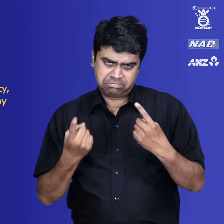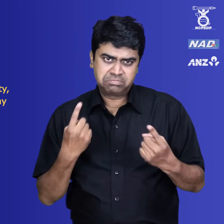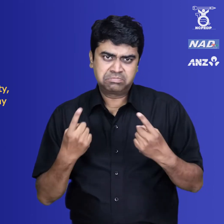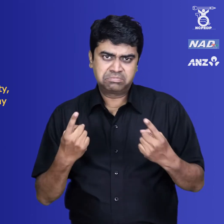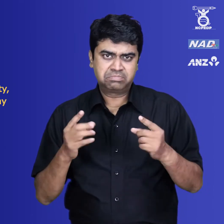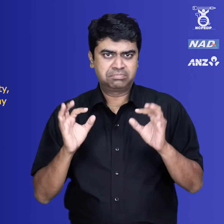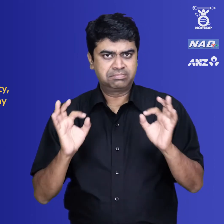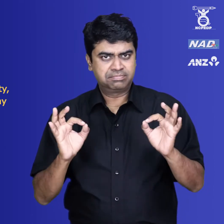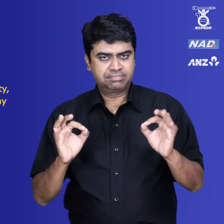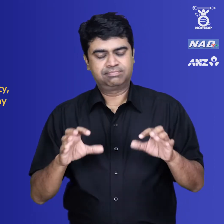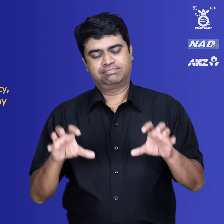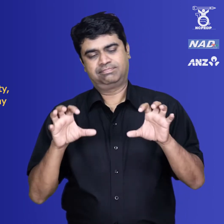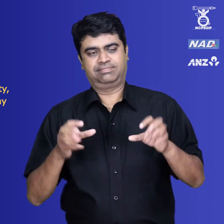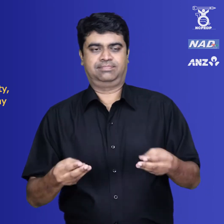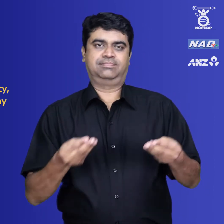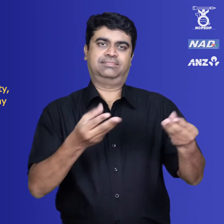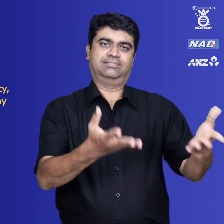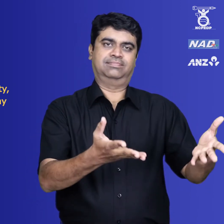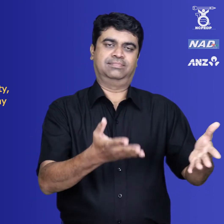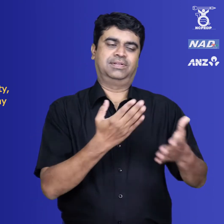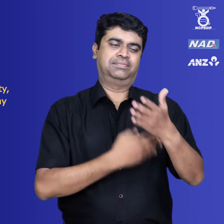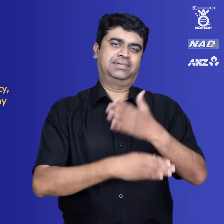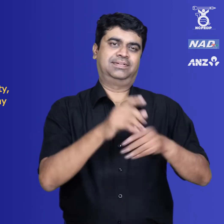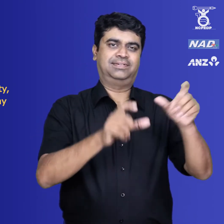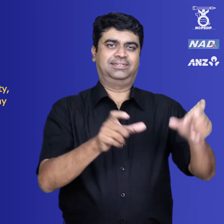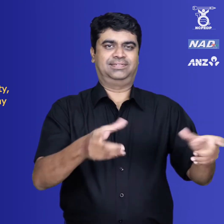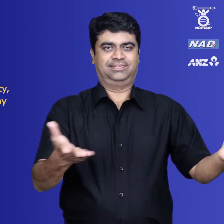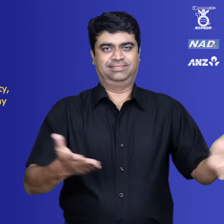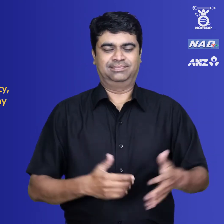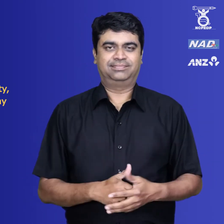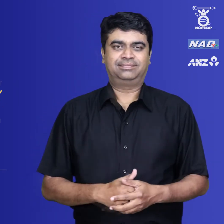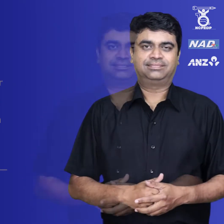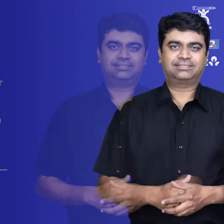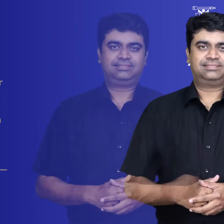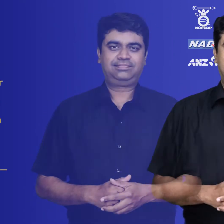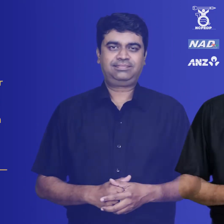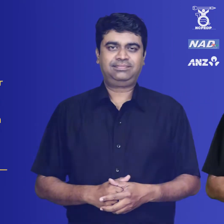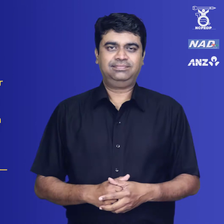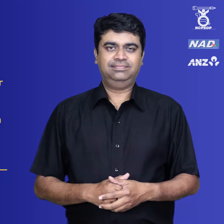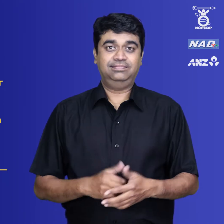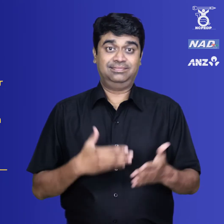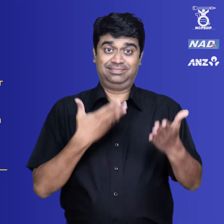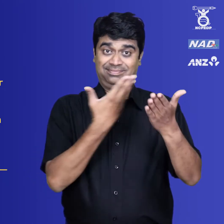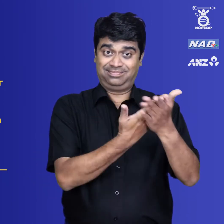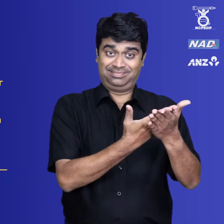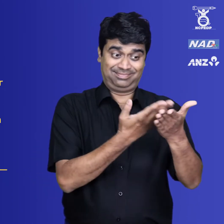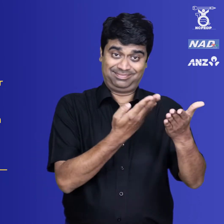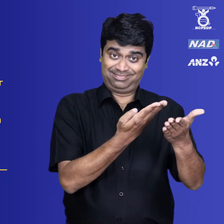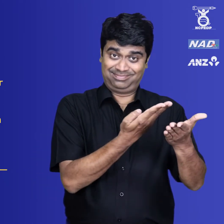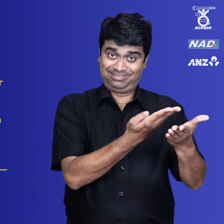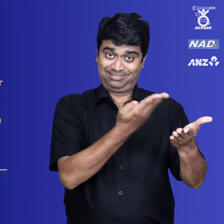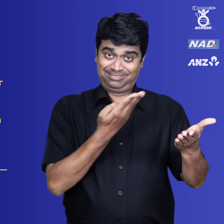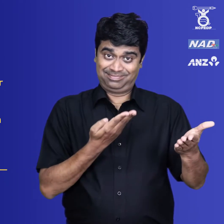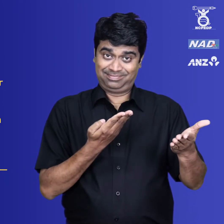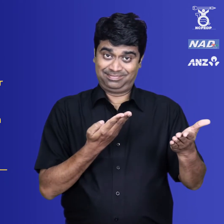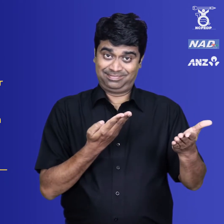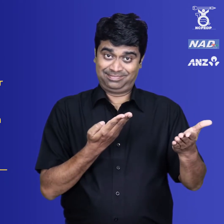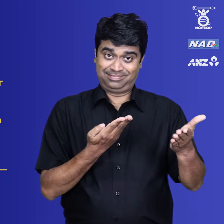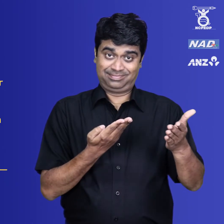a Certificate of Disability. On receipt of an application under subsection 1, the Certifying